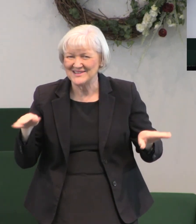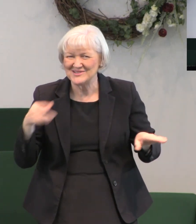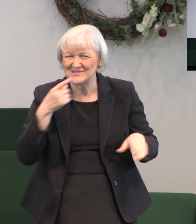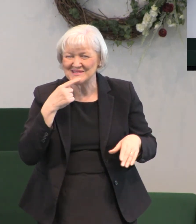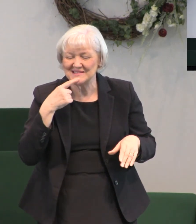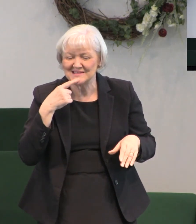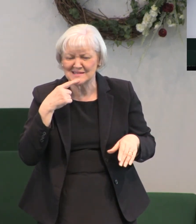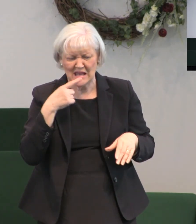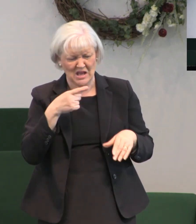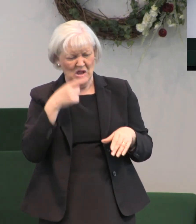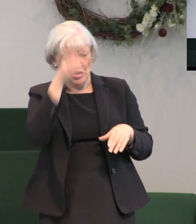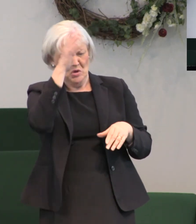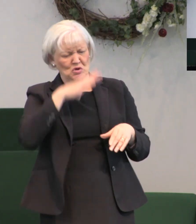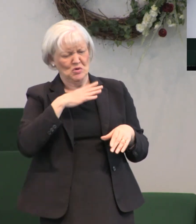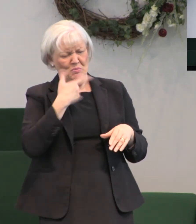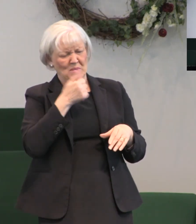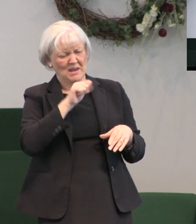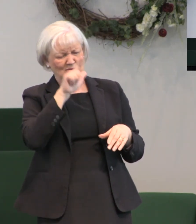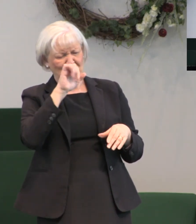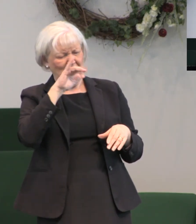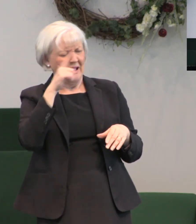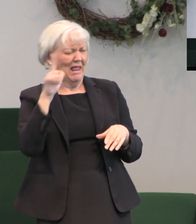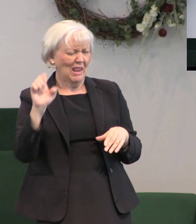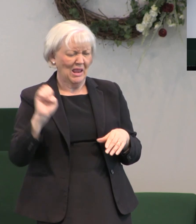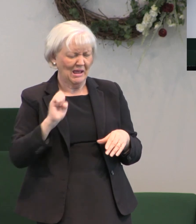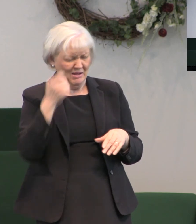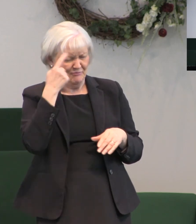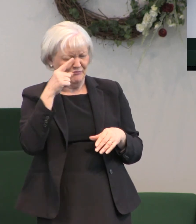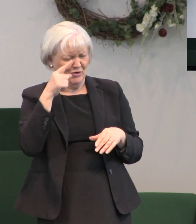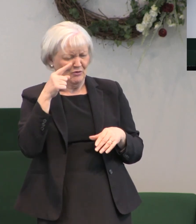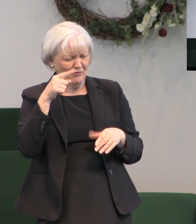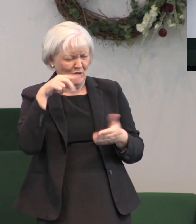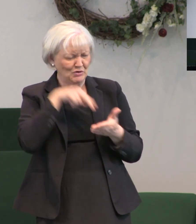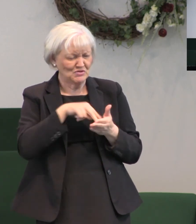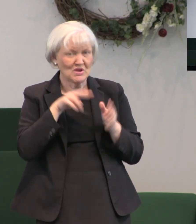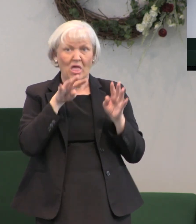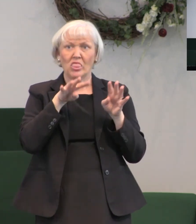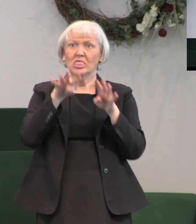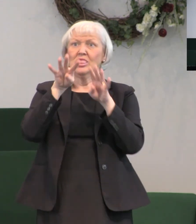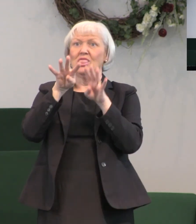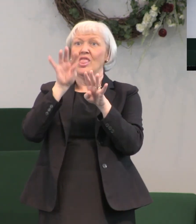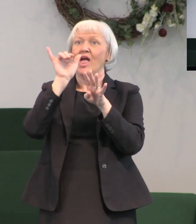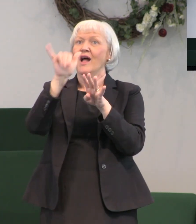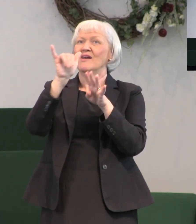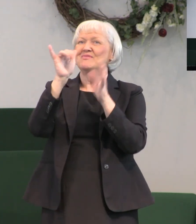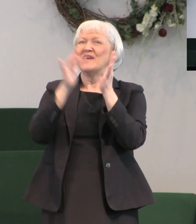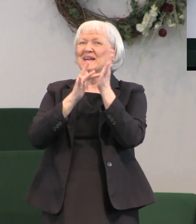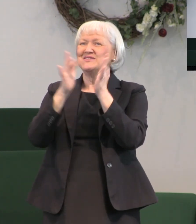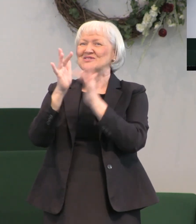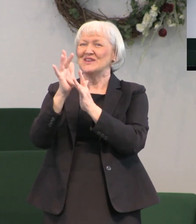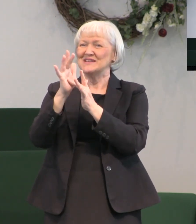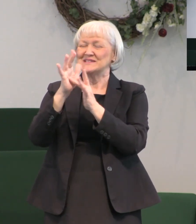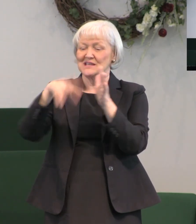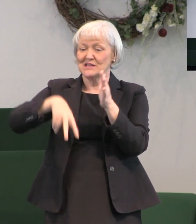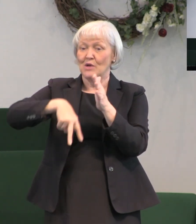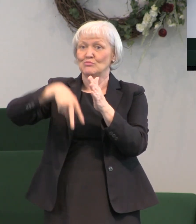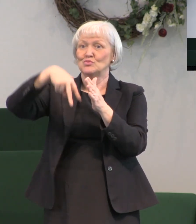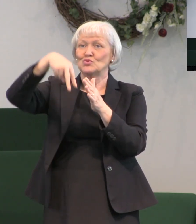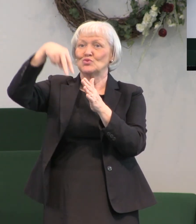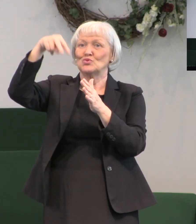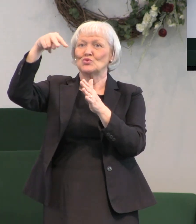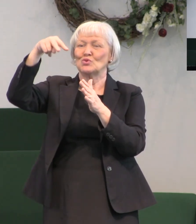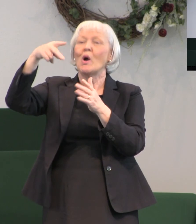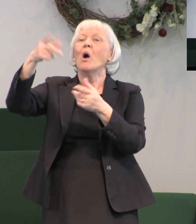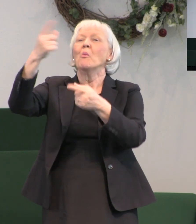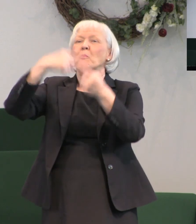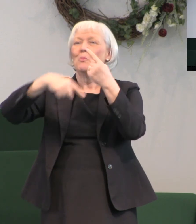Galilee why stand you gazing up to heaven this same Jesus which was taken up to you from you into heaven so shall